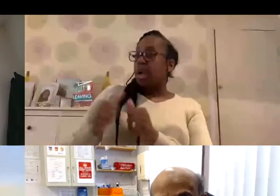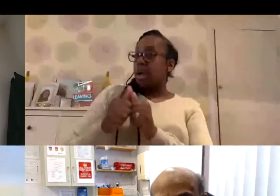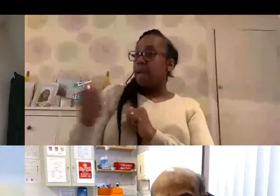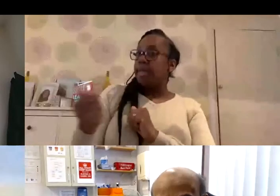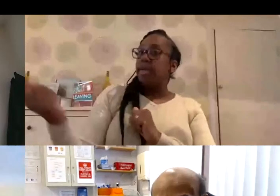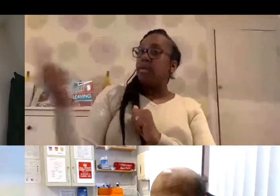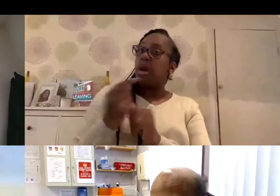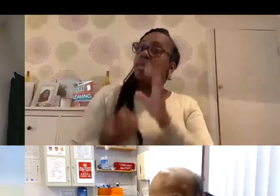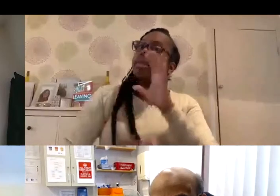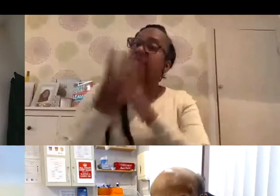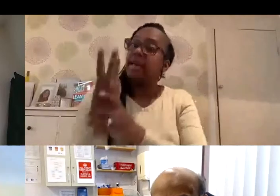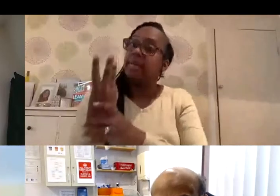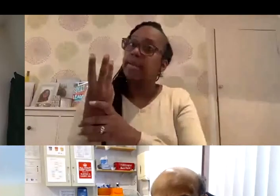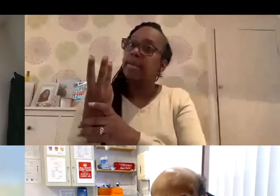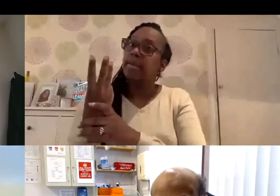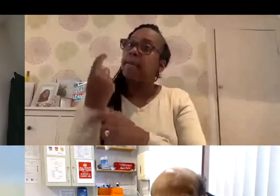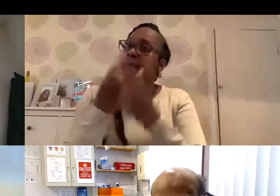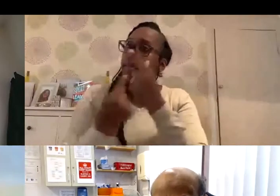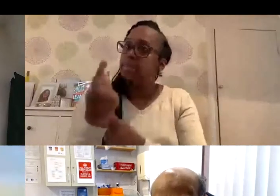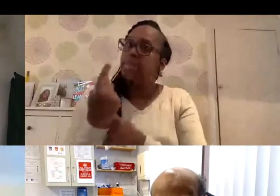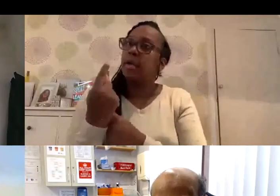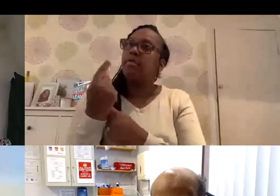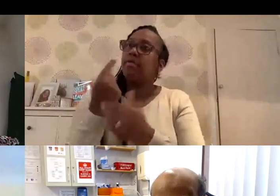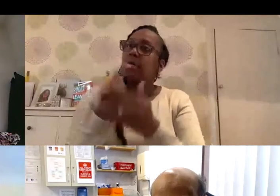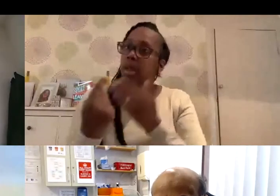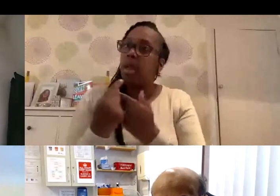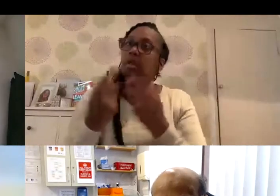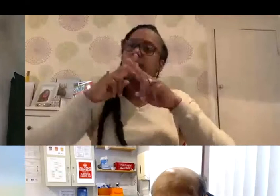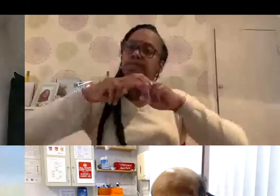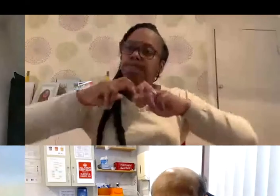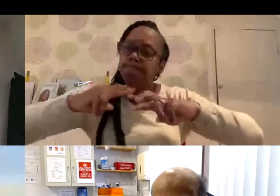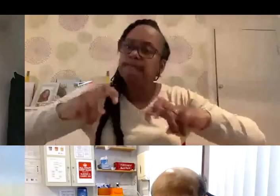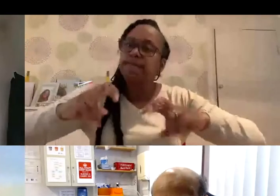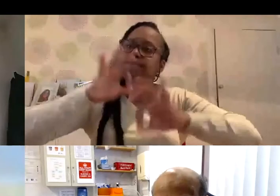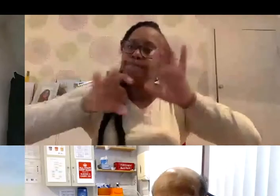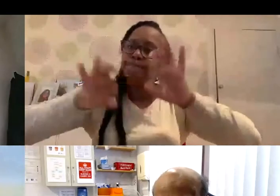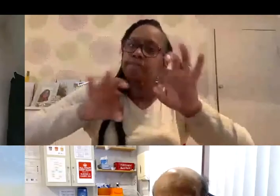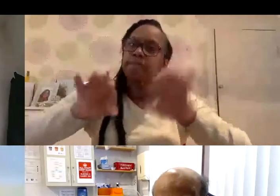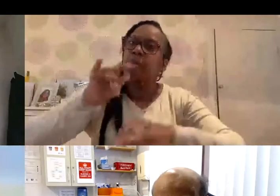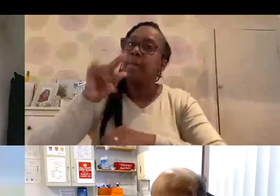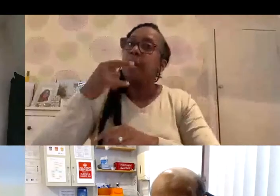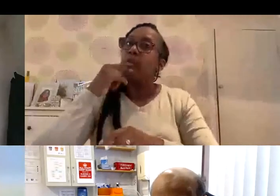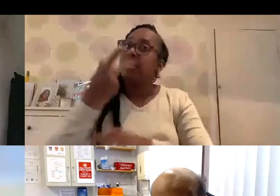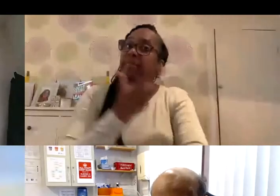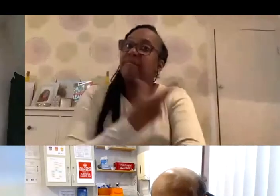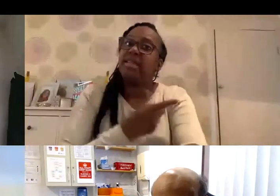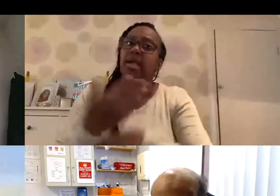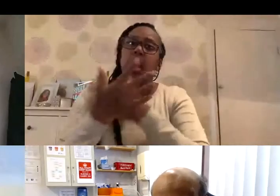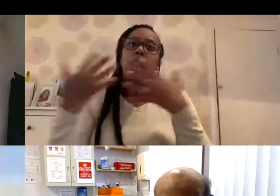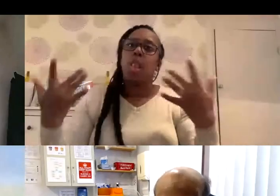it on their own in pure isolation. It's quite competitive in that sense. Whereas when it came to this vaccine, there was a lot of collaboration